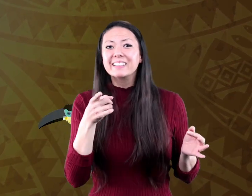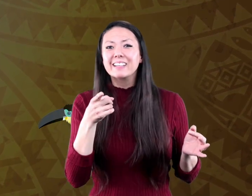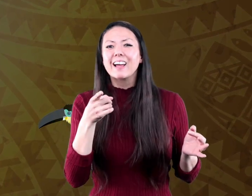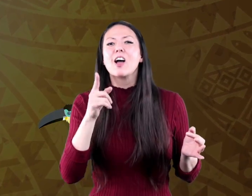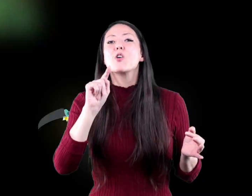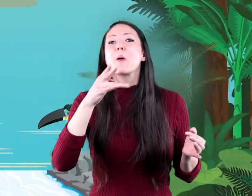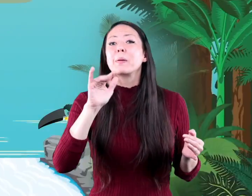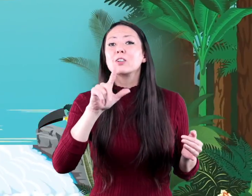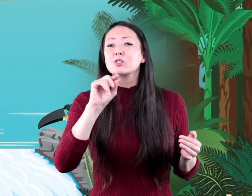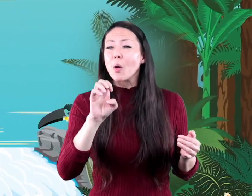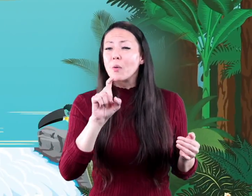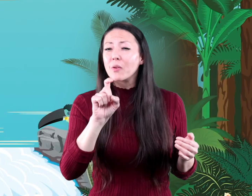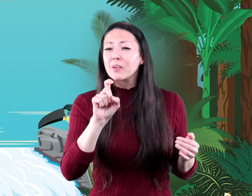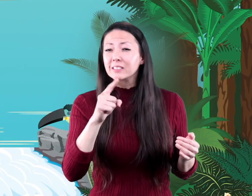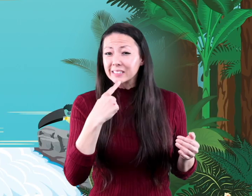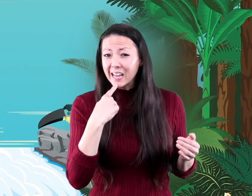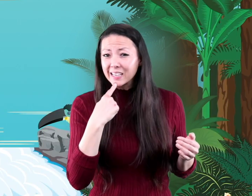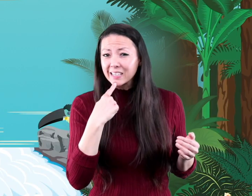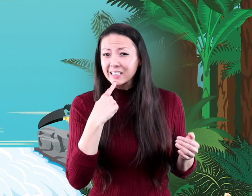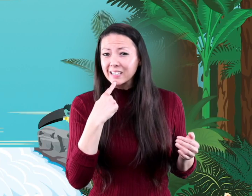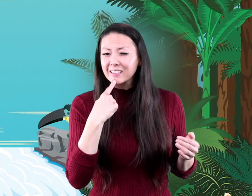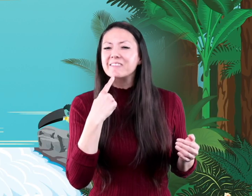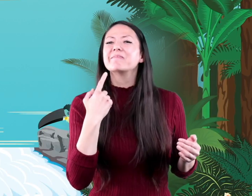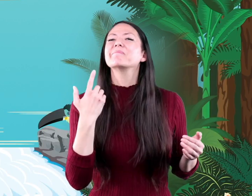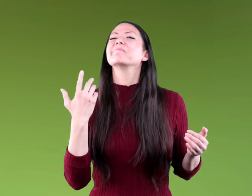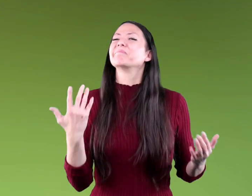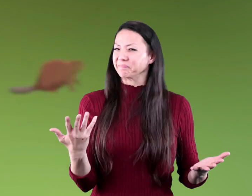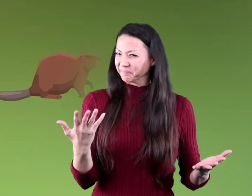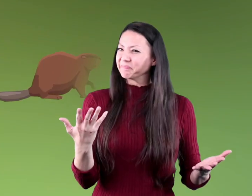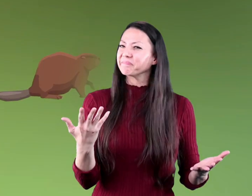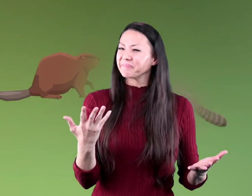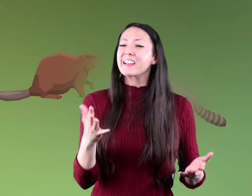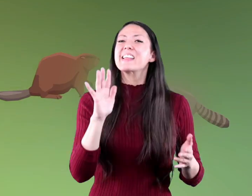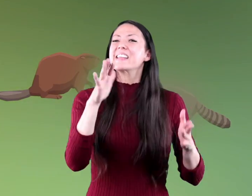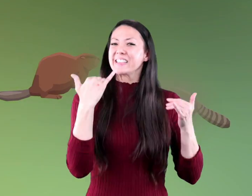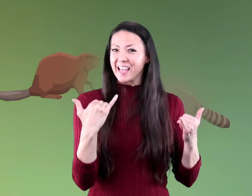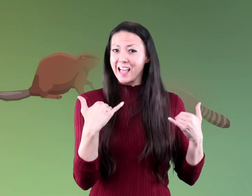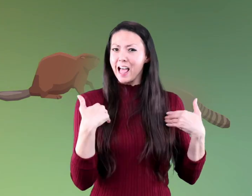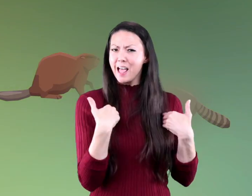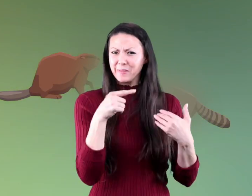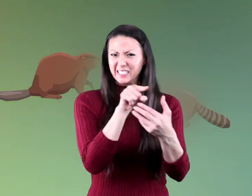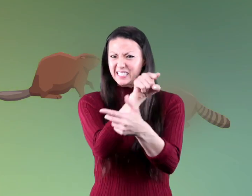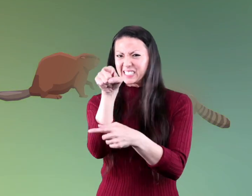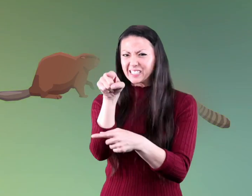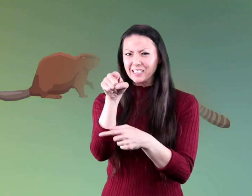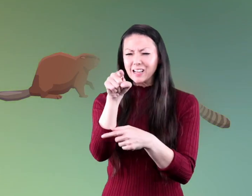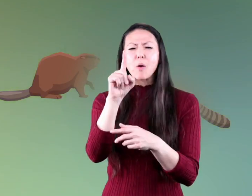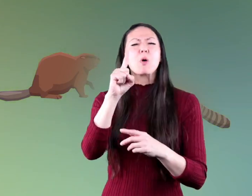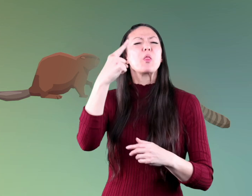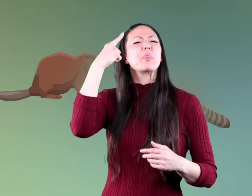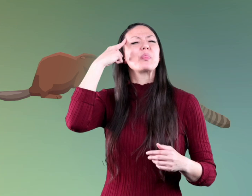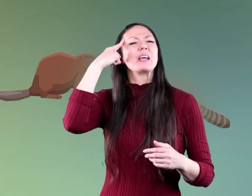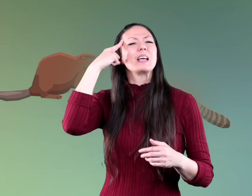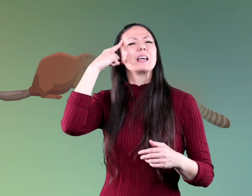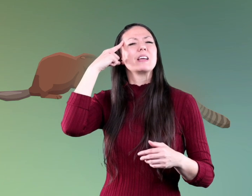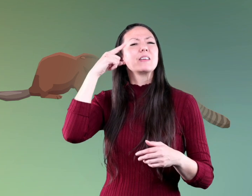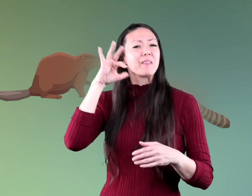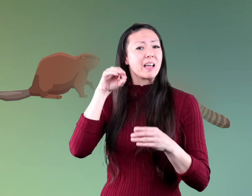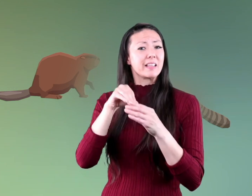it's the tropical zone isn't it now which of these animals do you think you'd find in a temperate